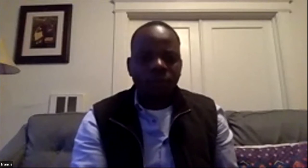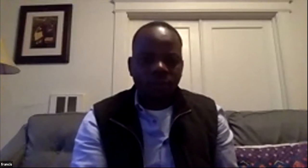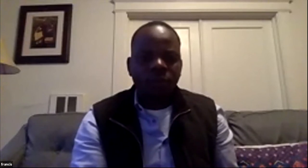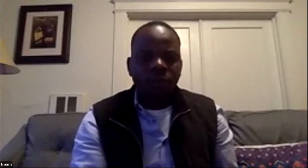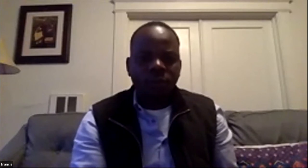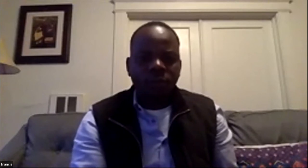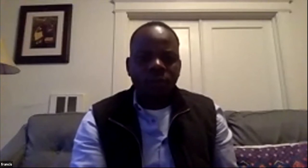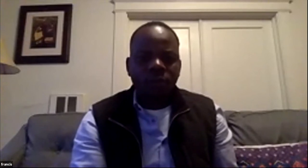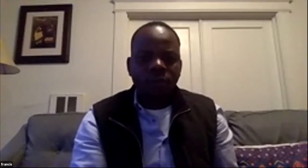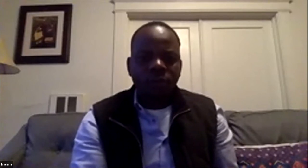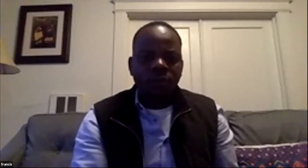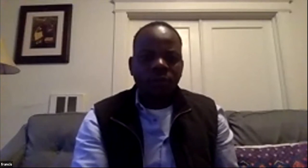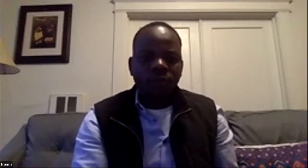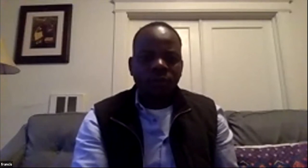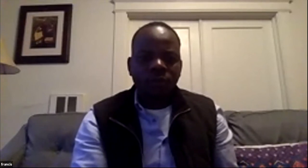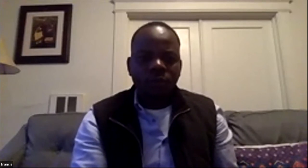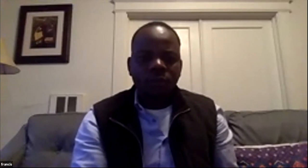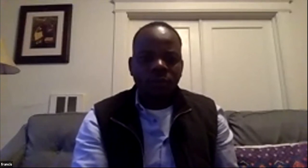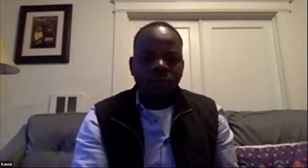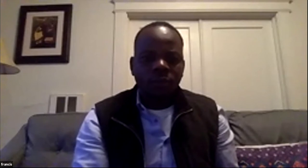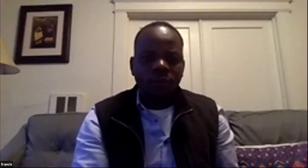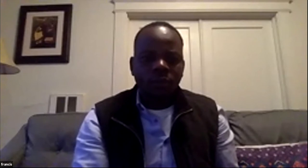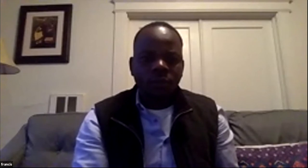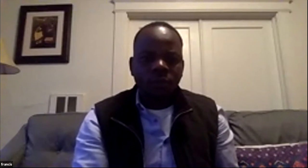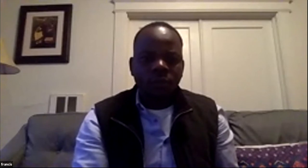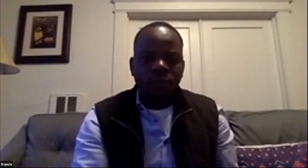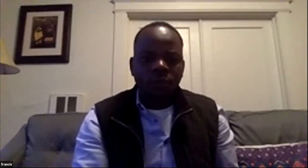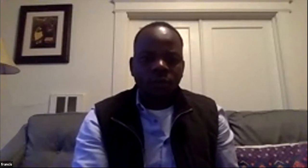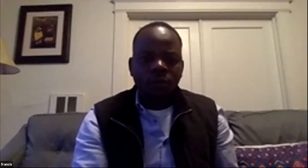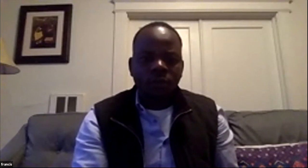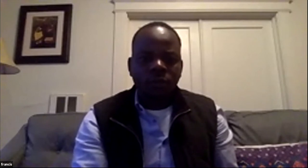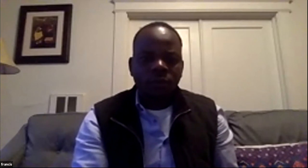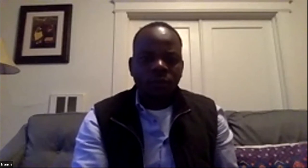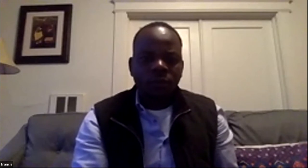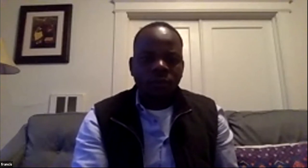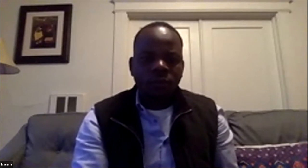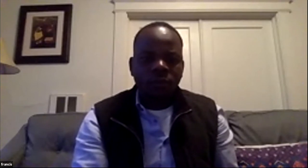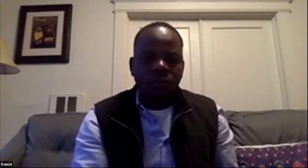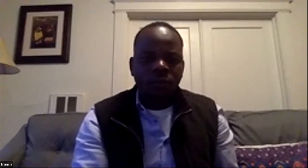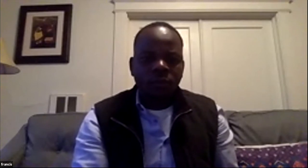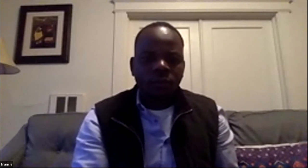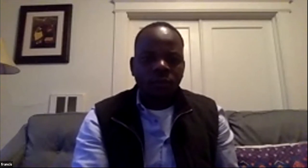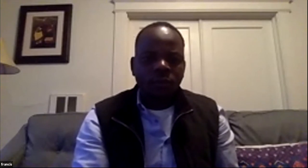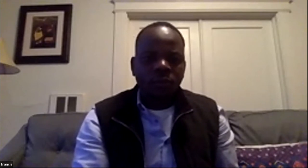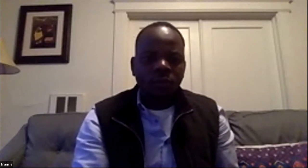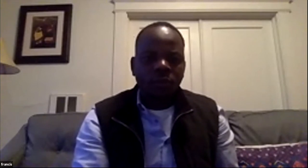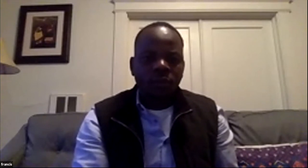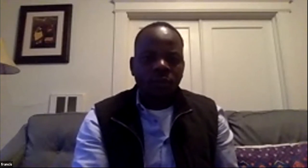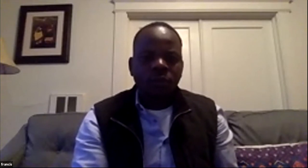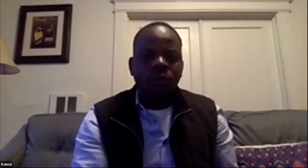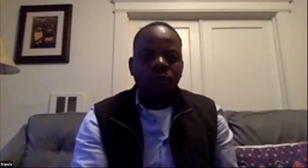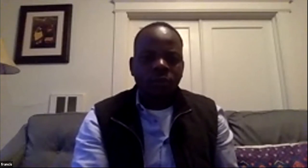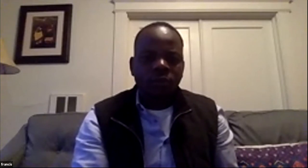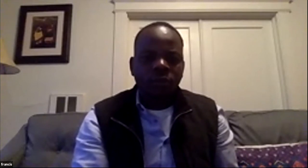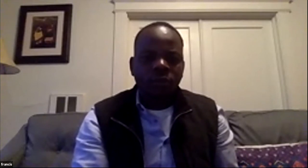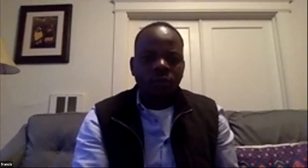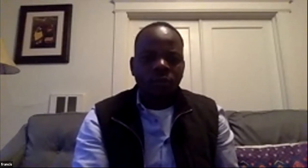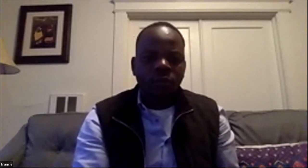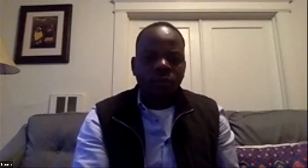sectors like the health sector and the educational sector and the uh civil government sectors